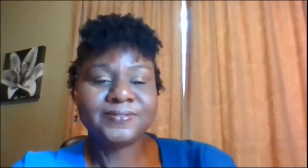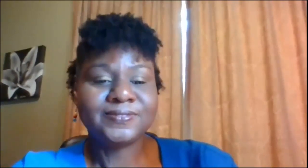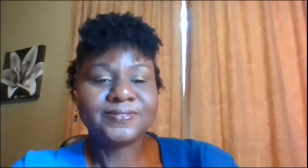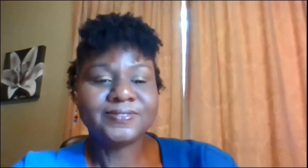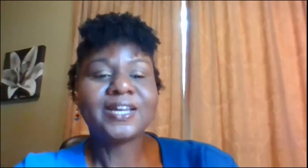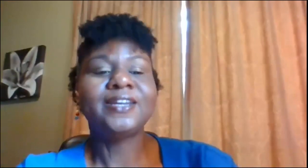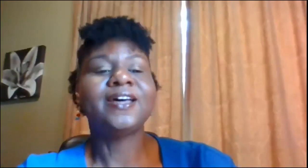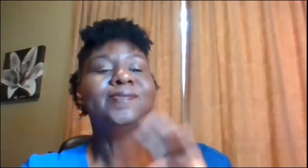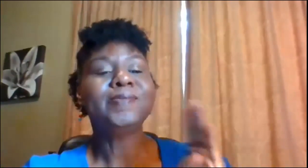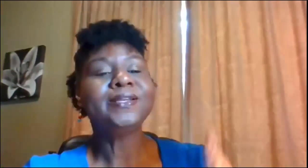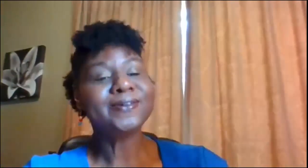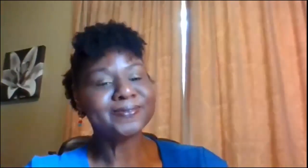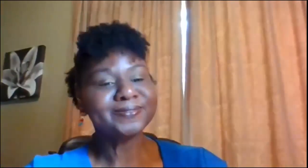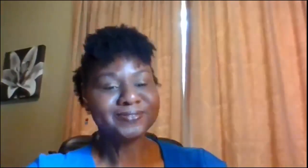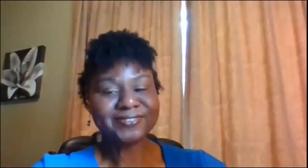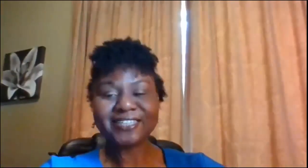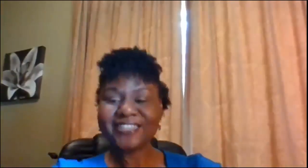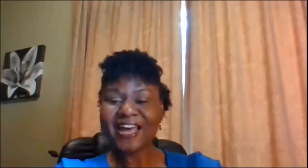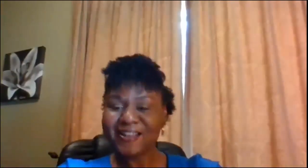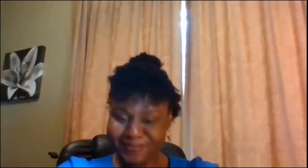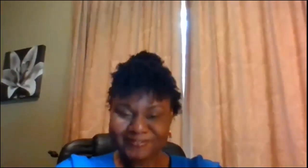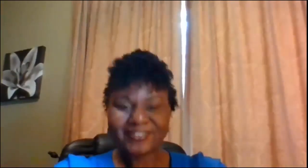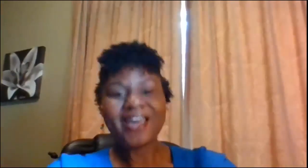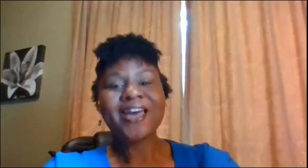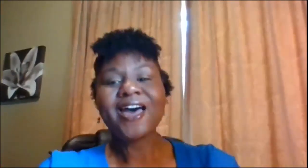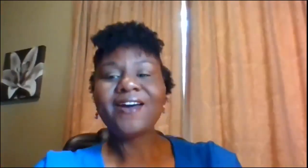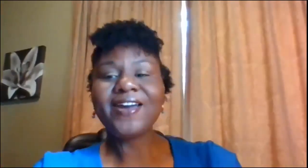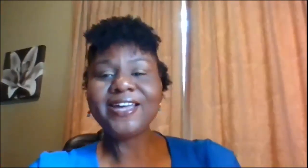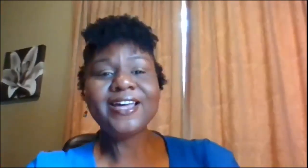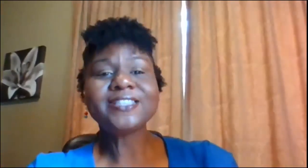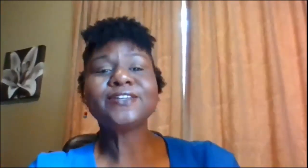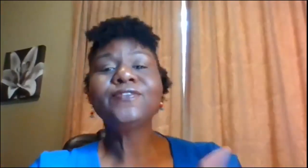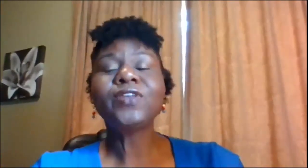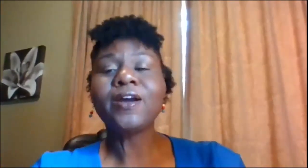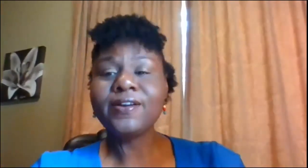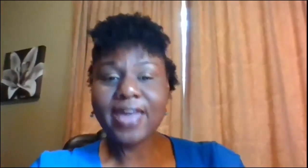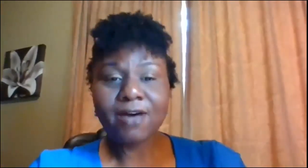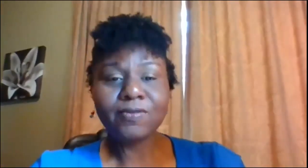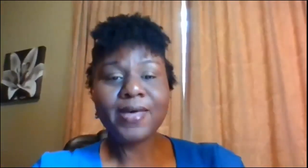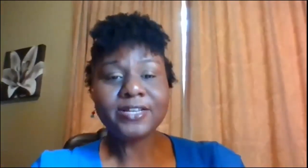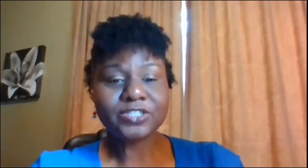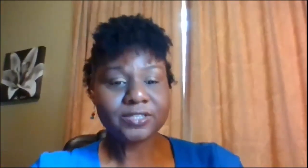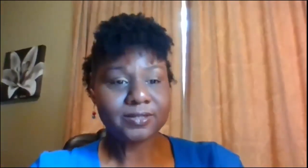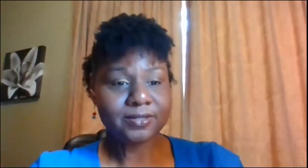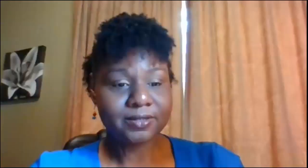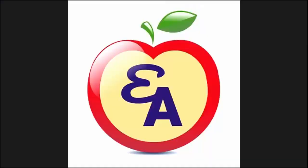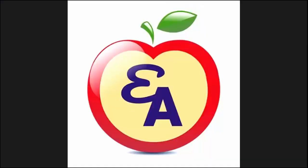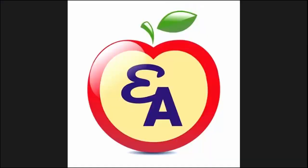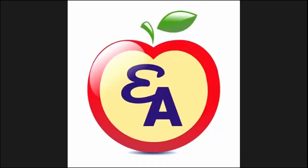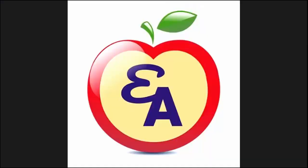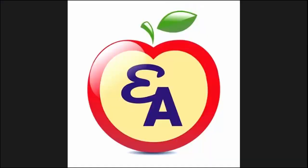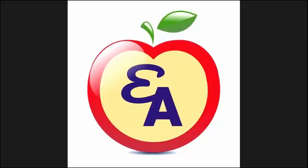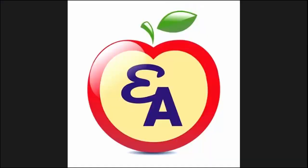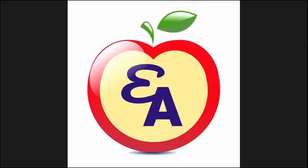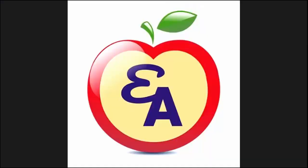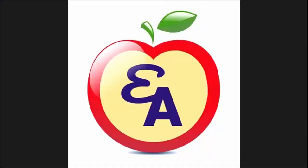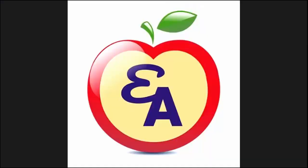another blue good job all right good so you've learned alphabets that's the reason for those blues oh